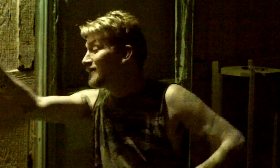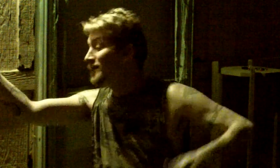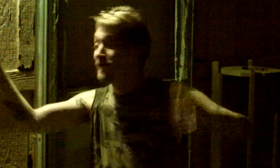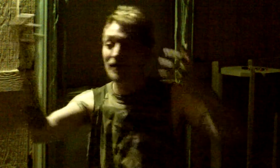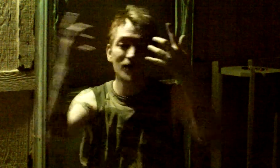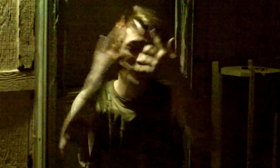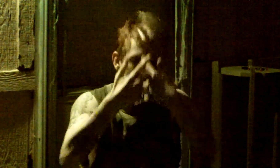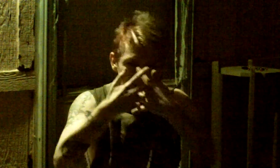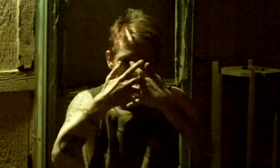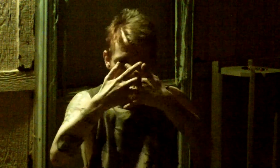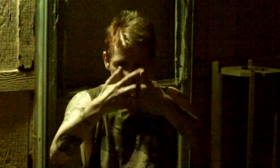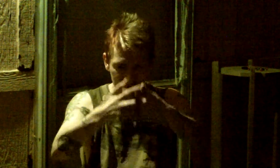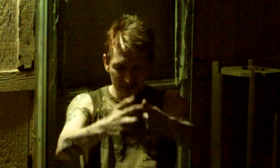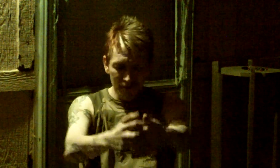We will so divine